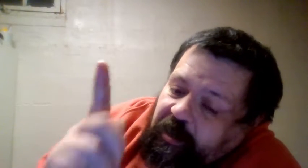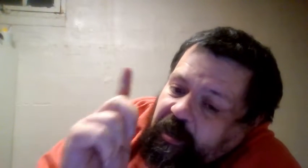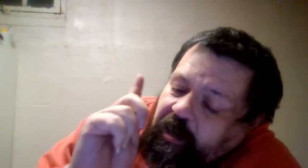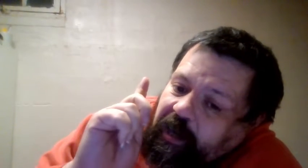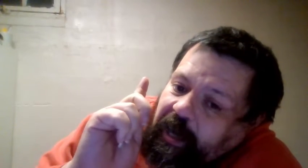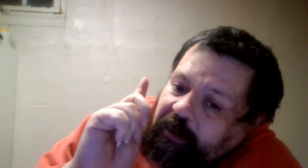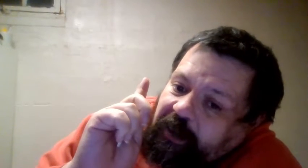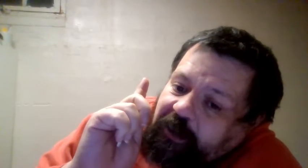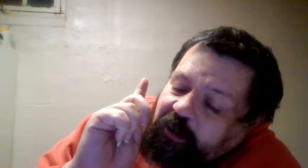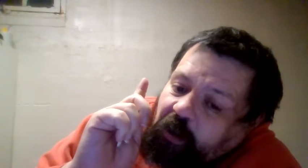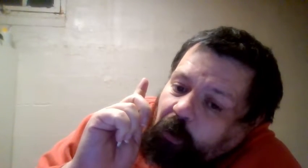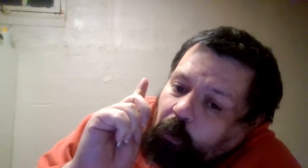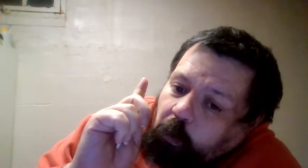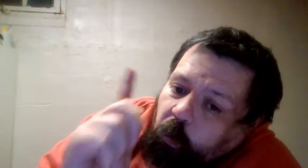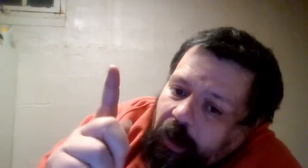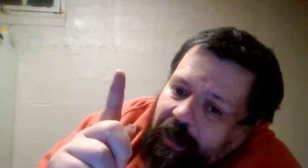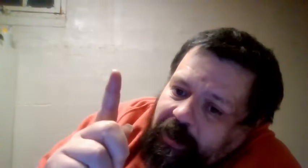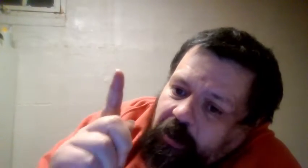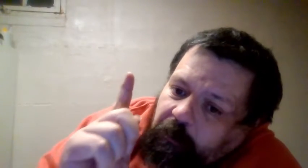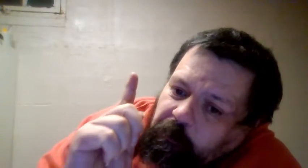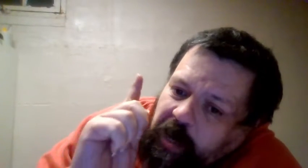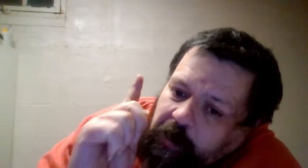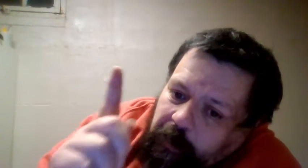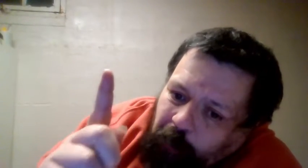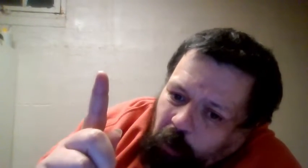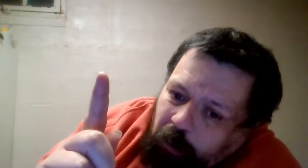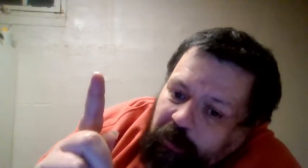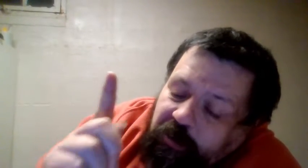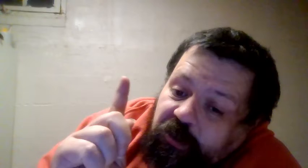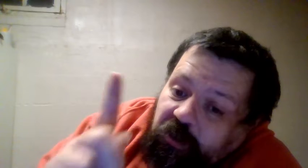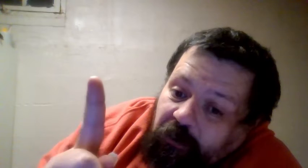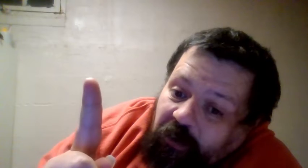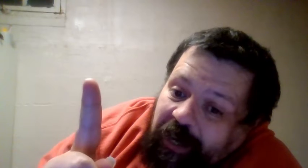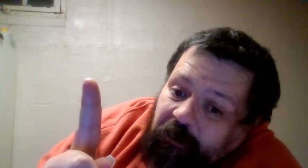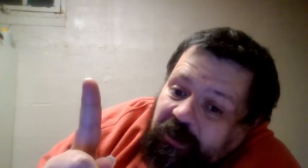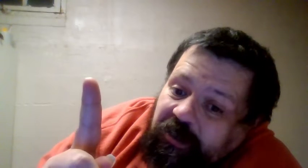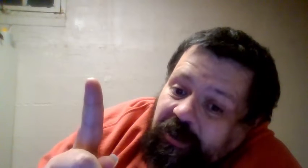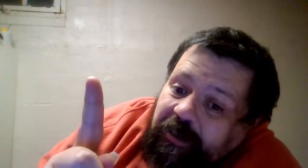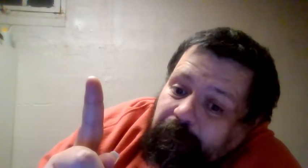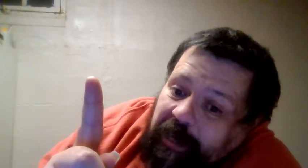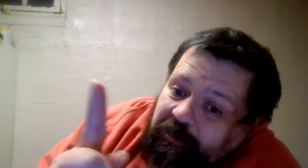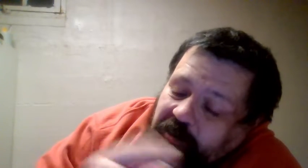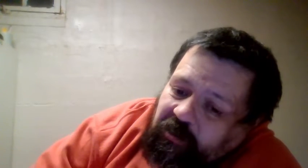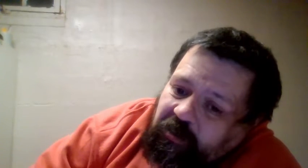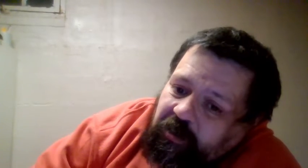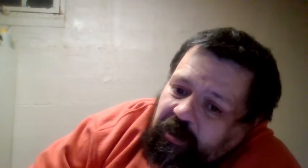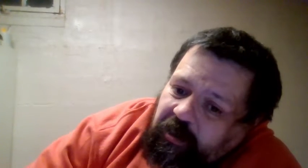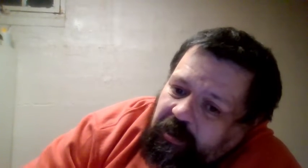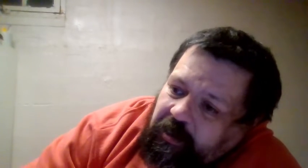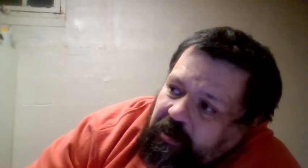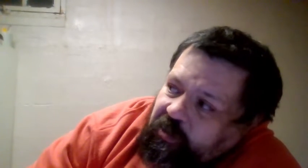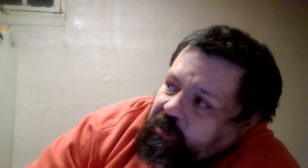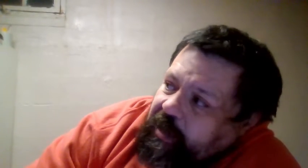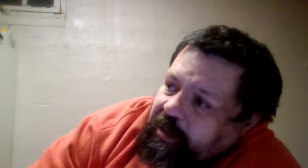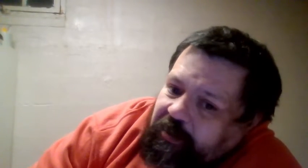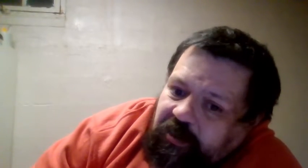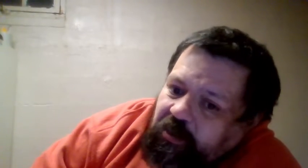at least one, maybe more Survivor Series matches. 2002,